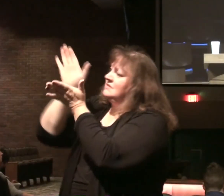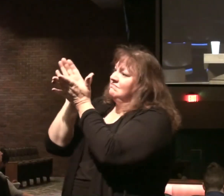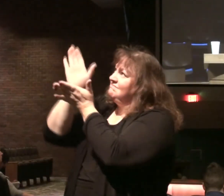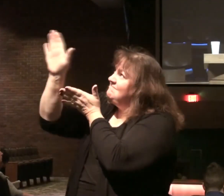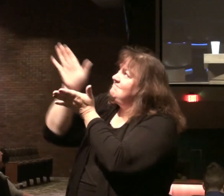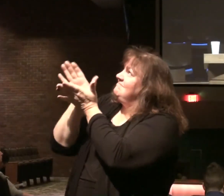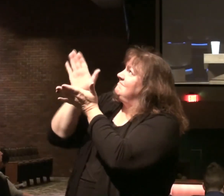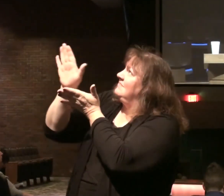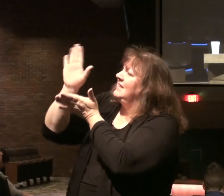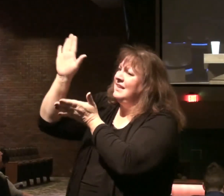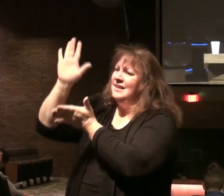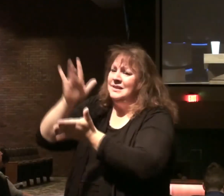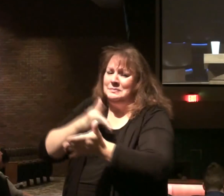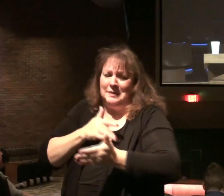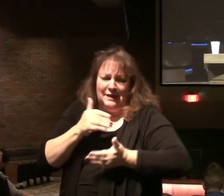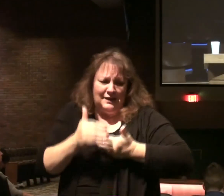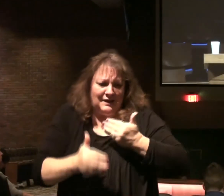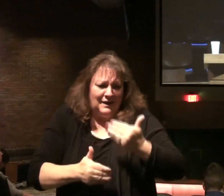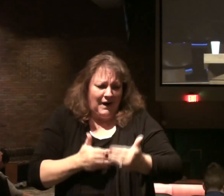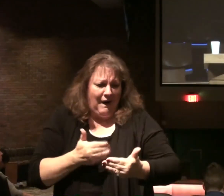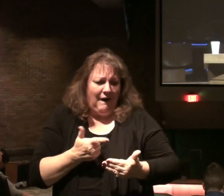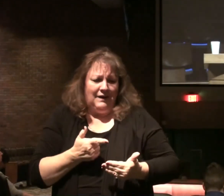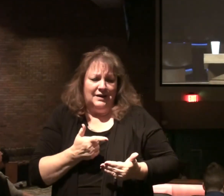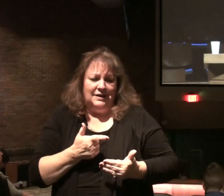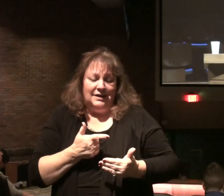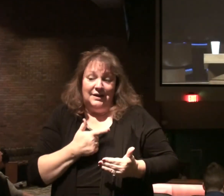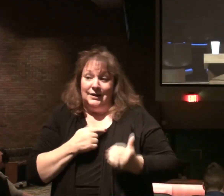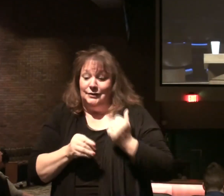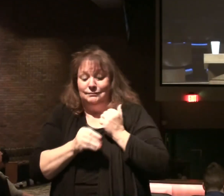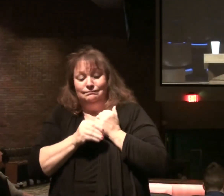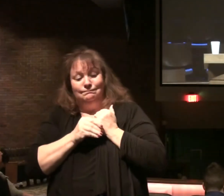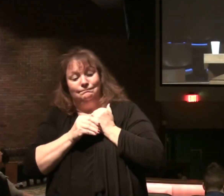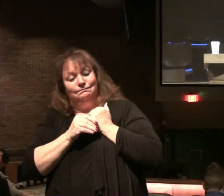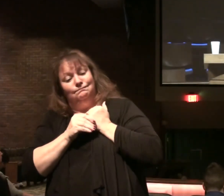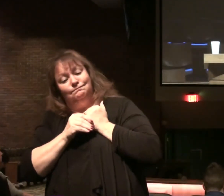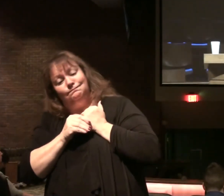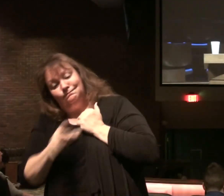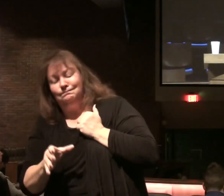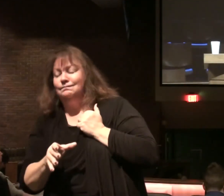kindness. And the grace of God. You're just storing up.